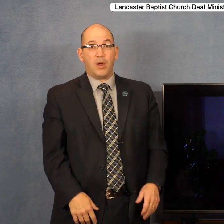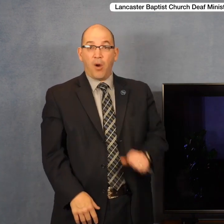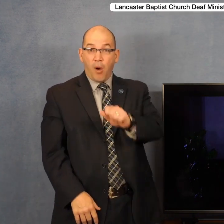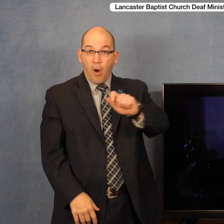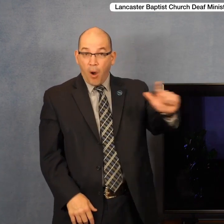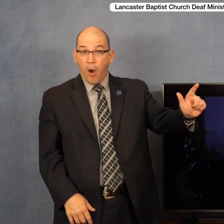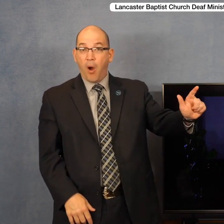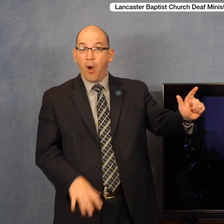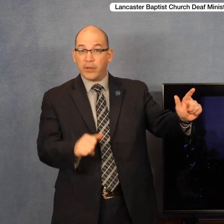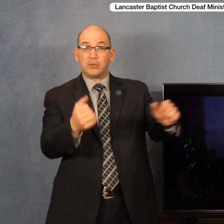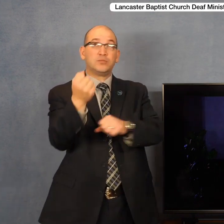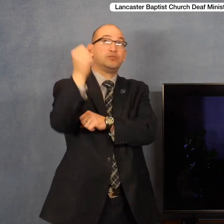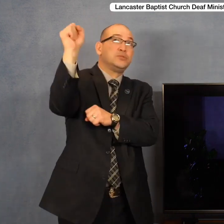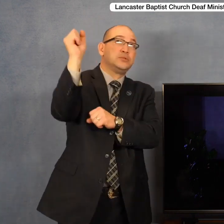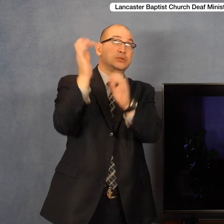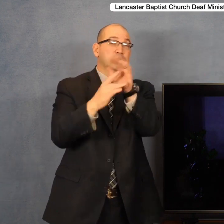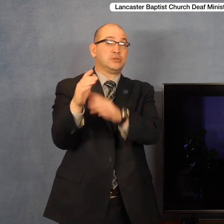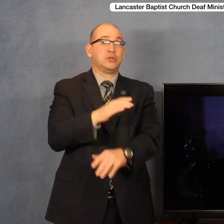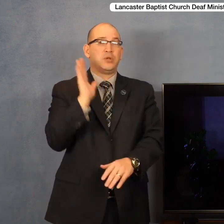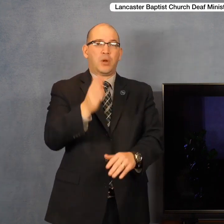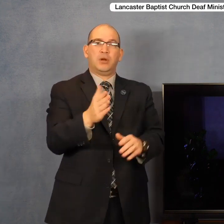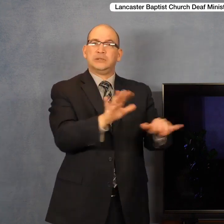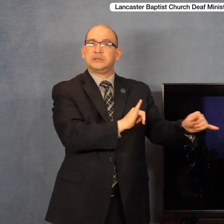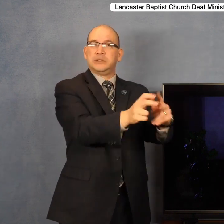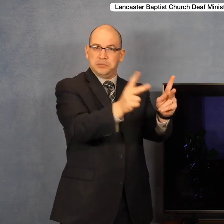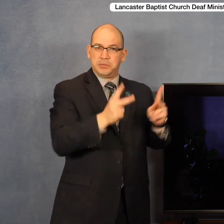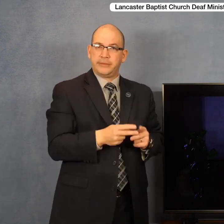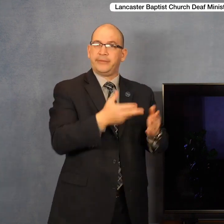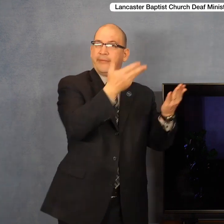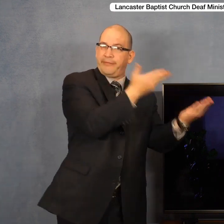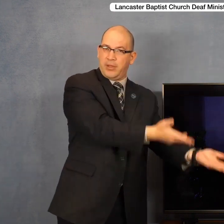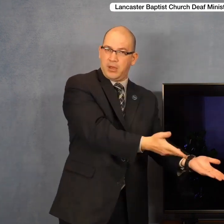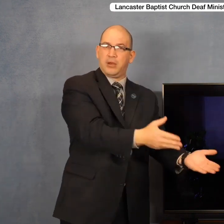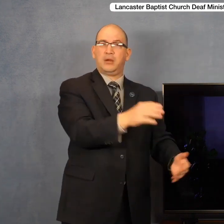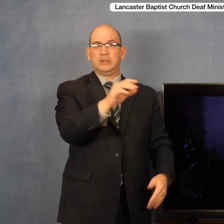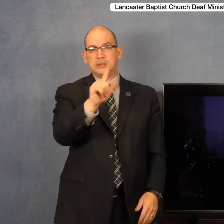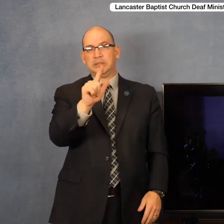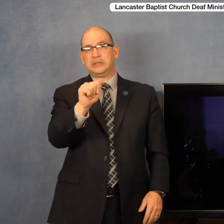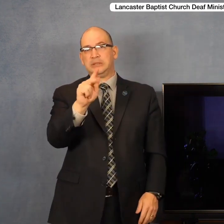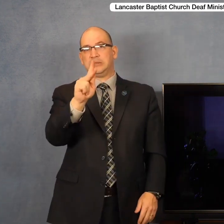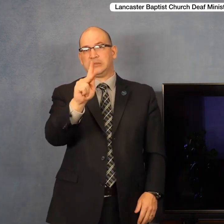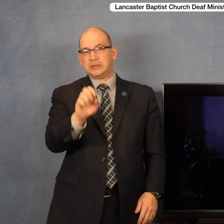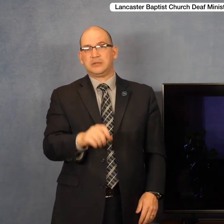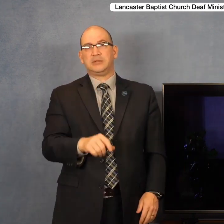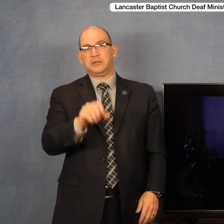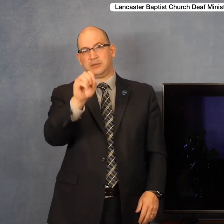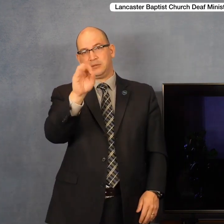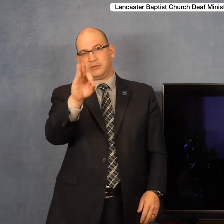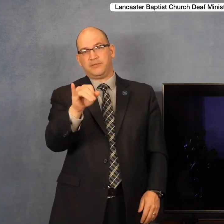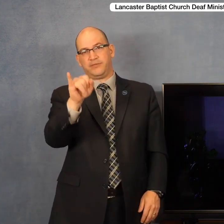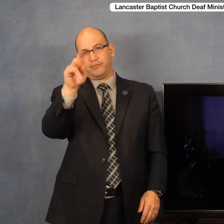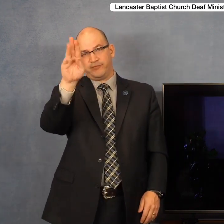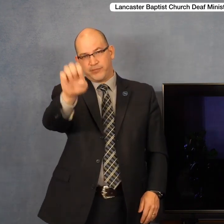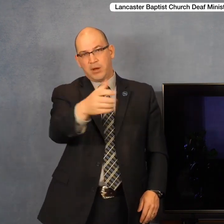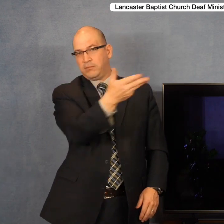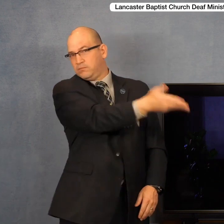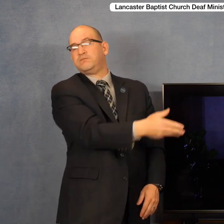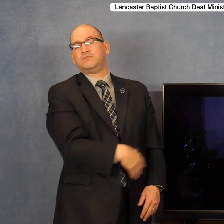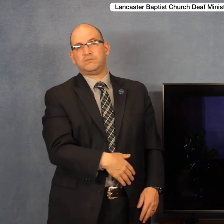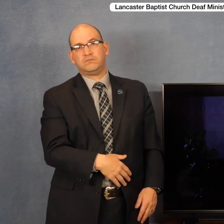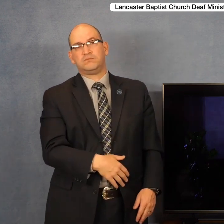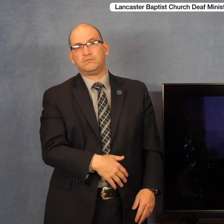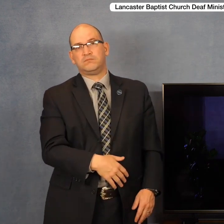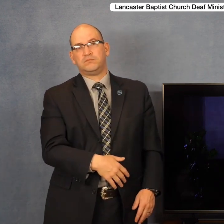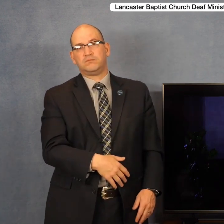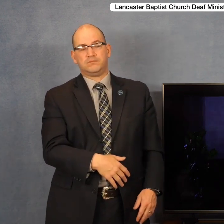will spend eternity in this lake of fire as well. And so we understand, according